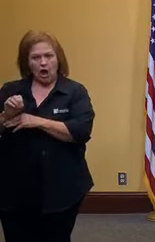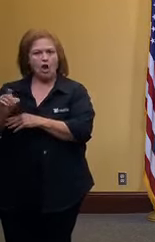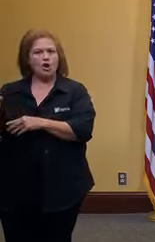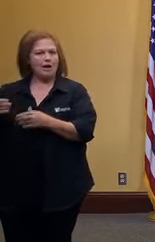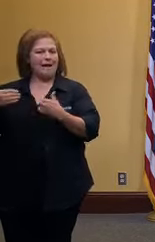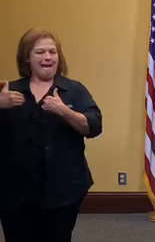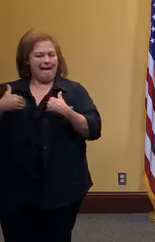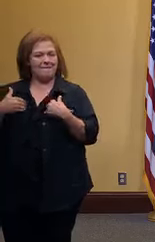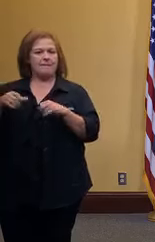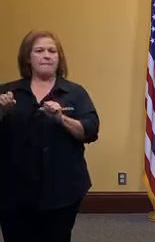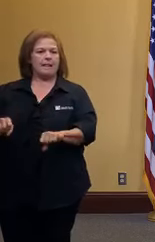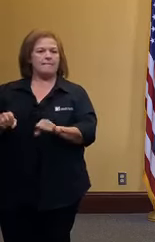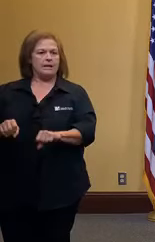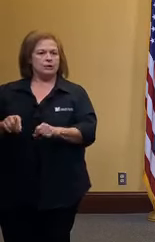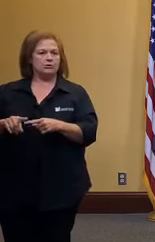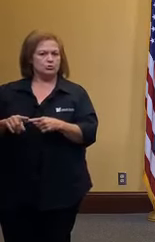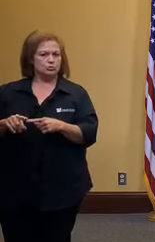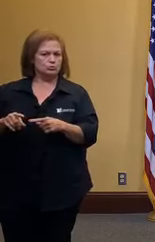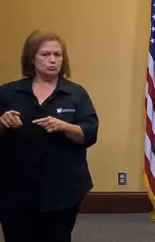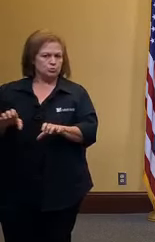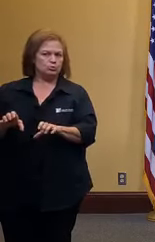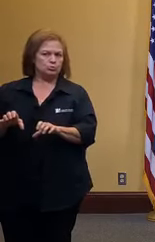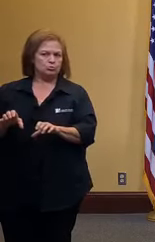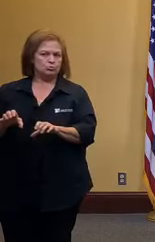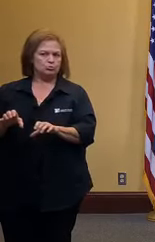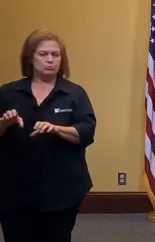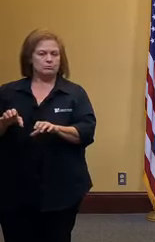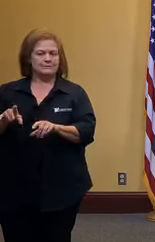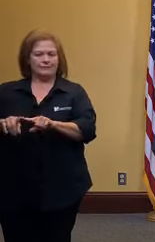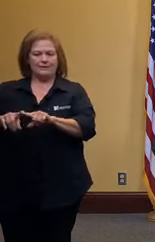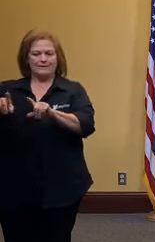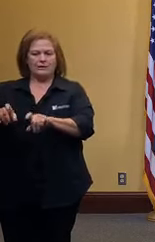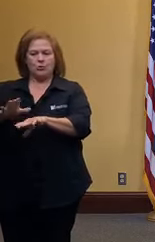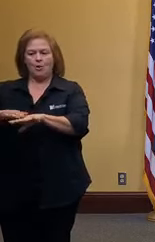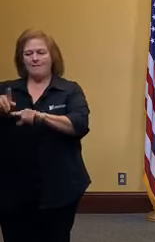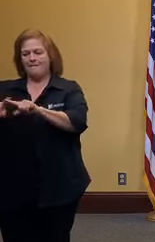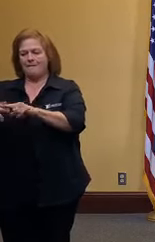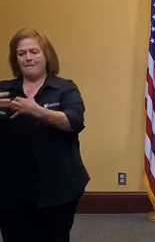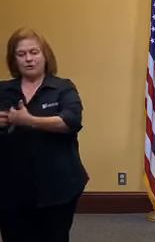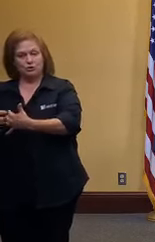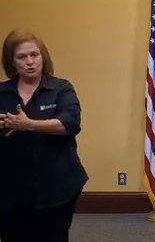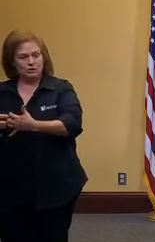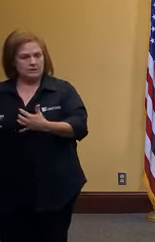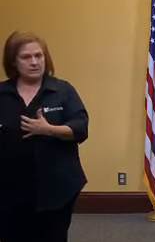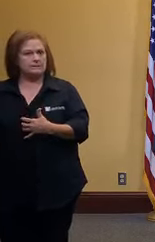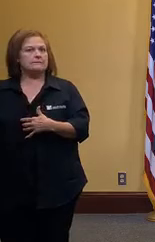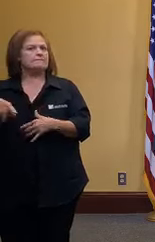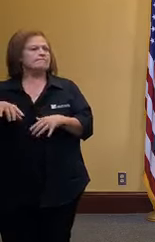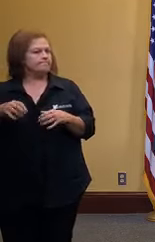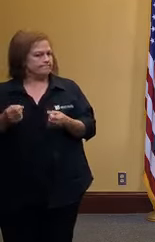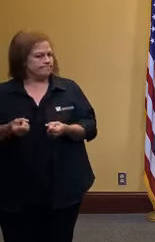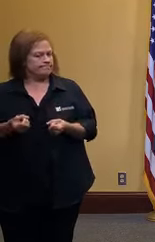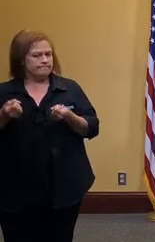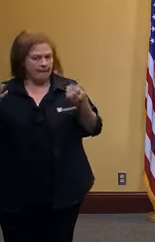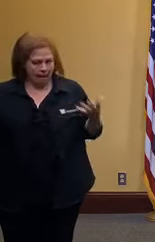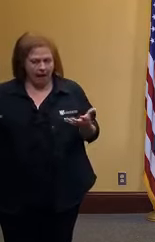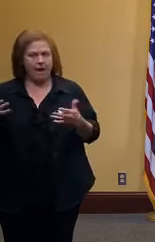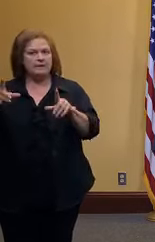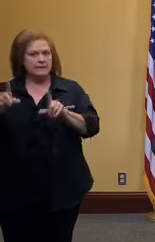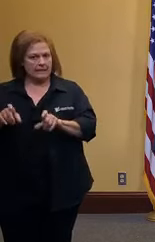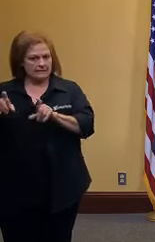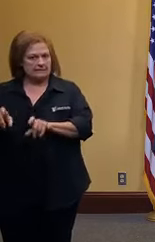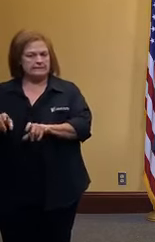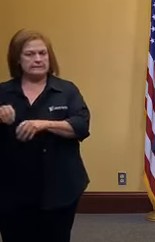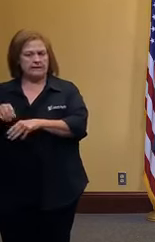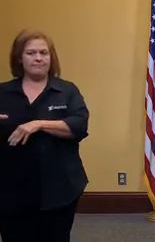internal capacity to run tests on multiple different machines and are doing a large number every day of folks that enter into their